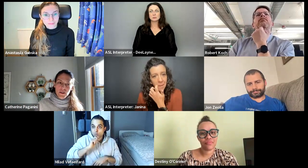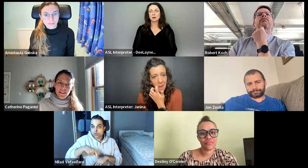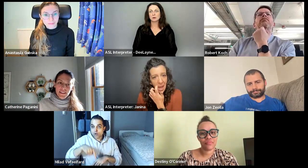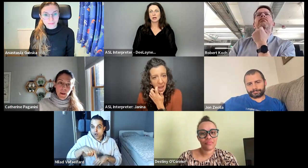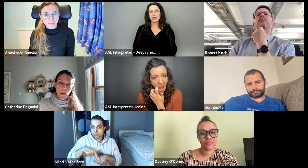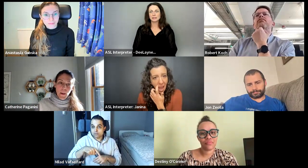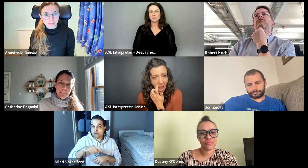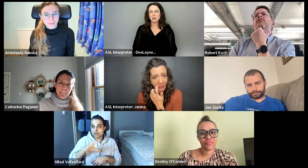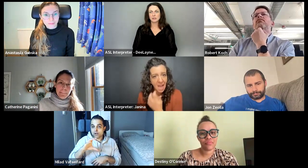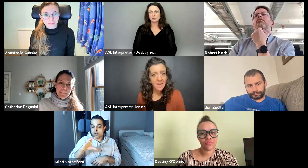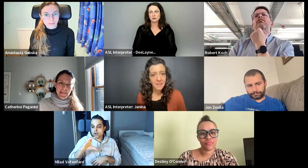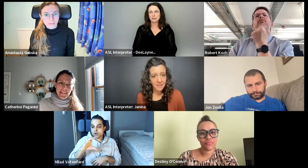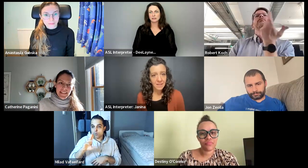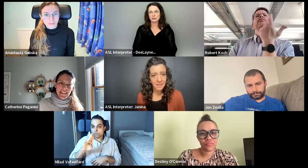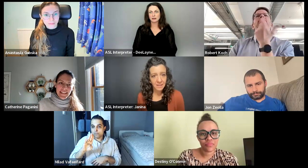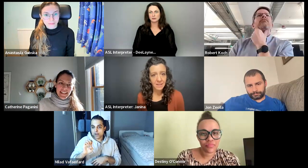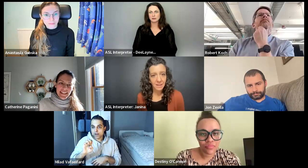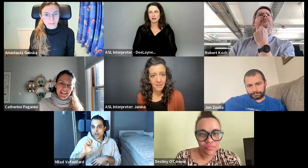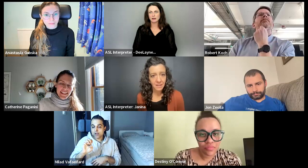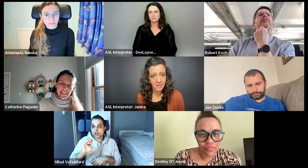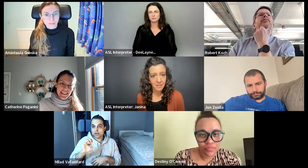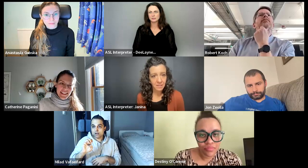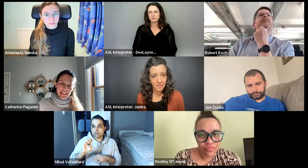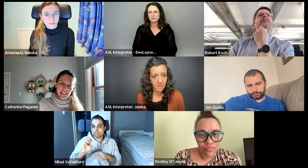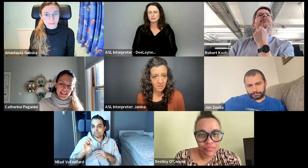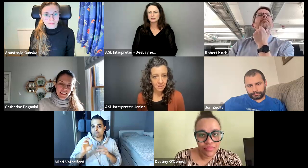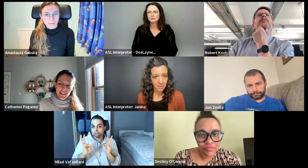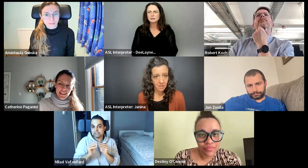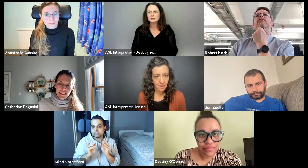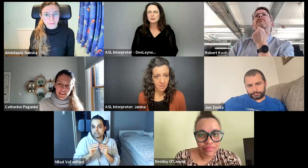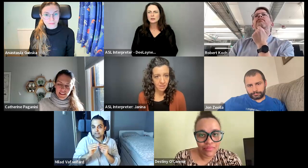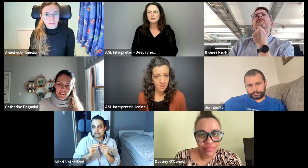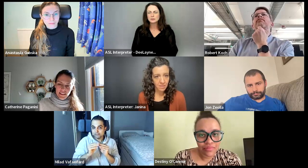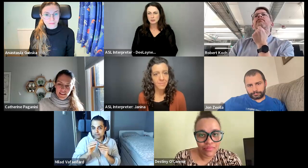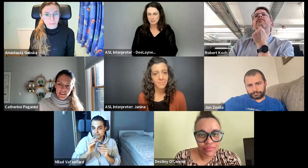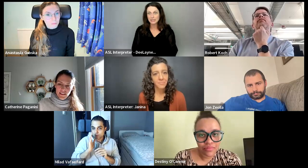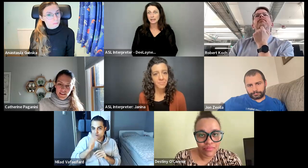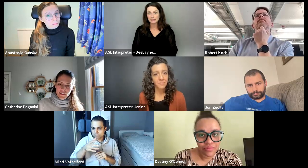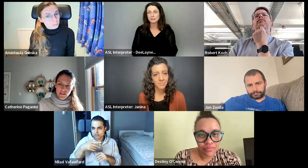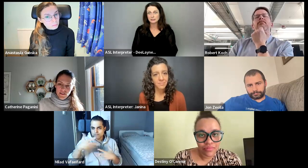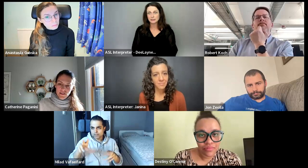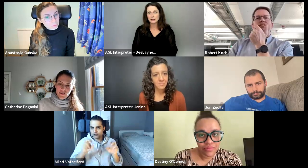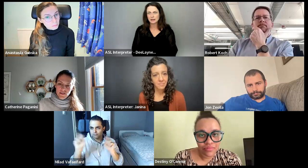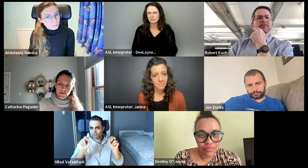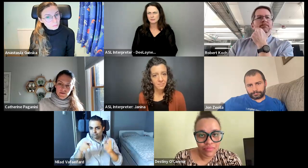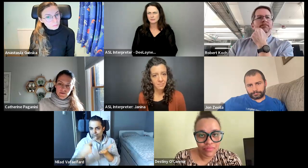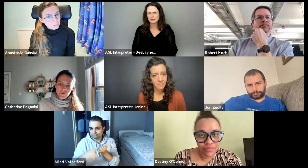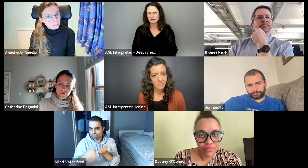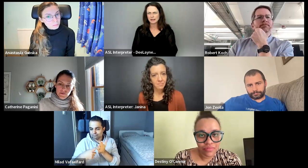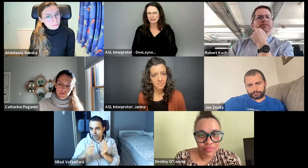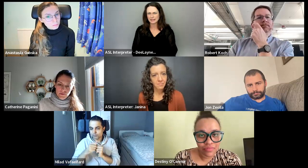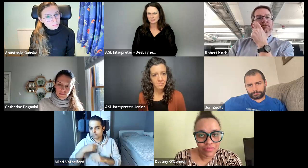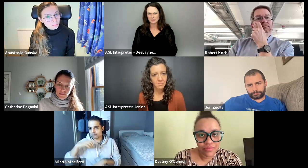lot that's tomorrow night, you know, here in Hungary. Um, there's a meeting, um,